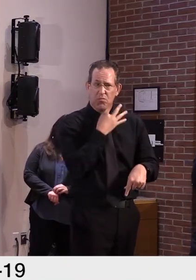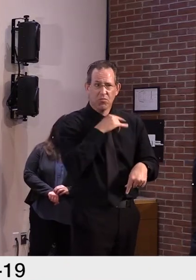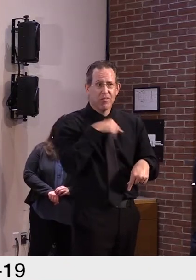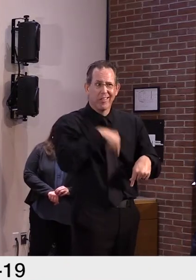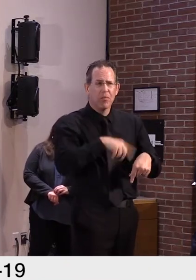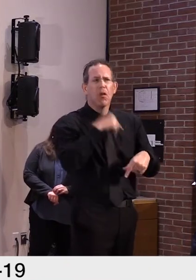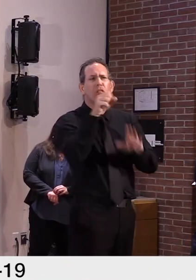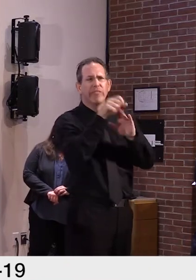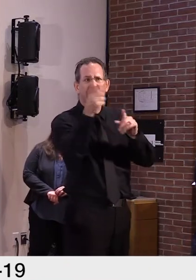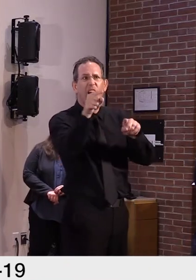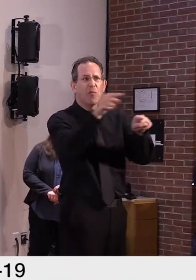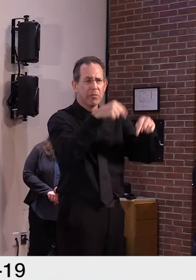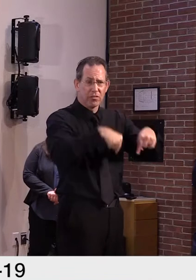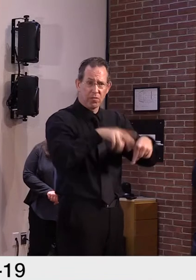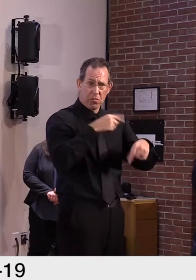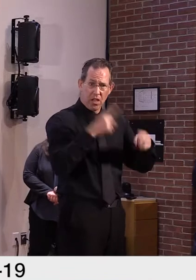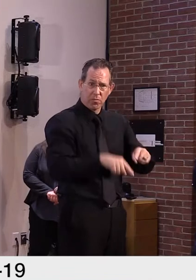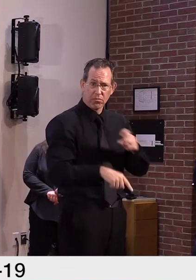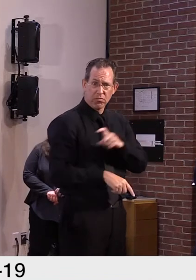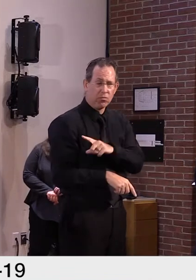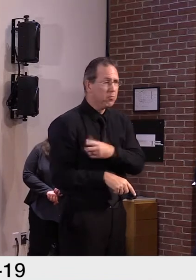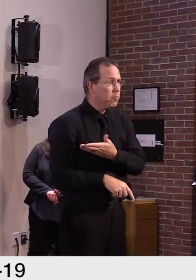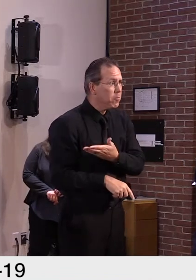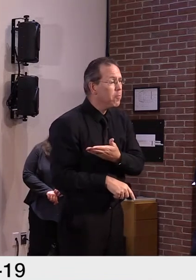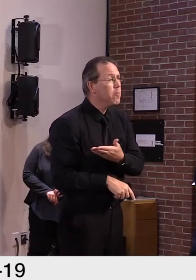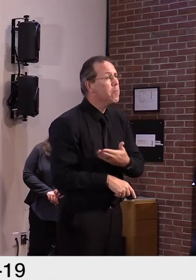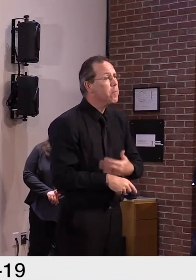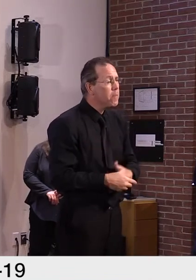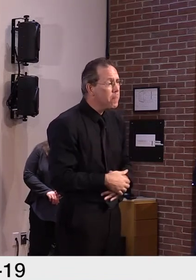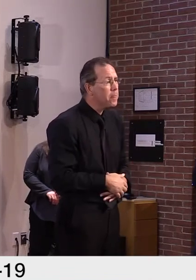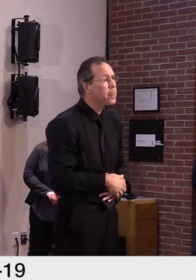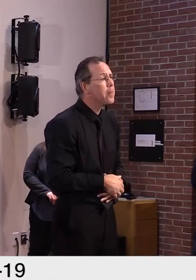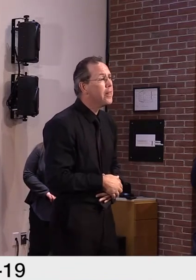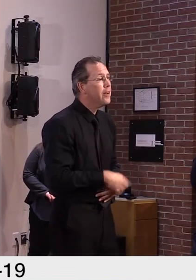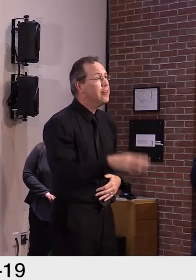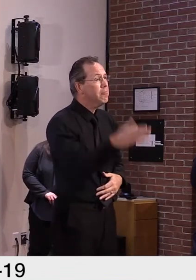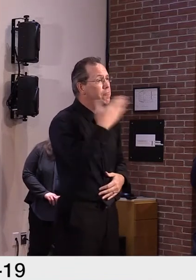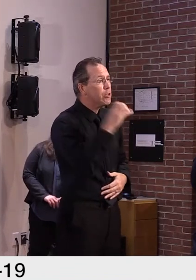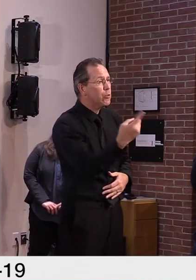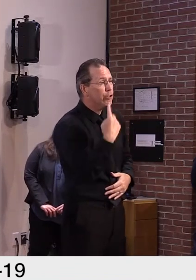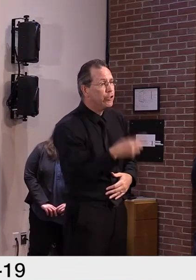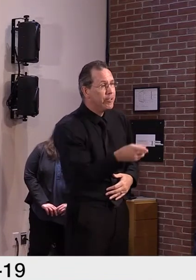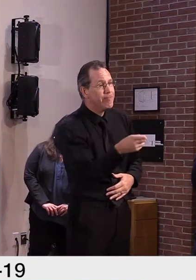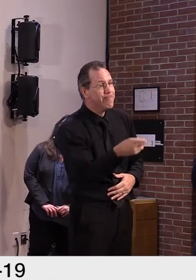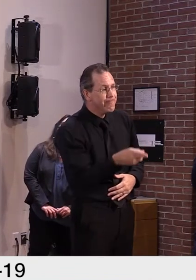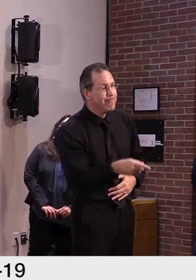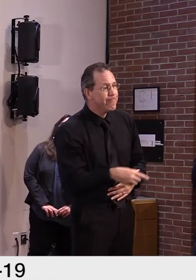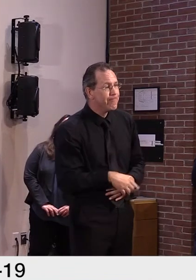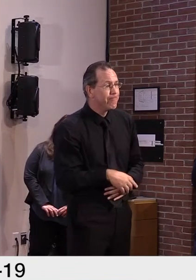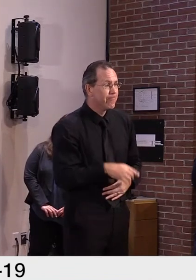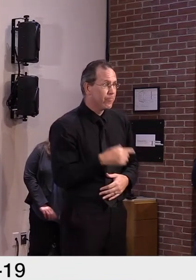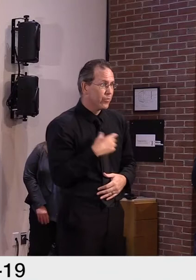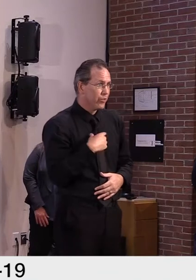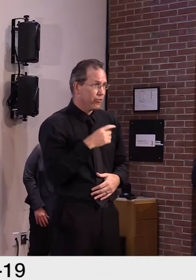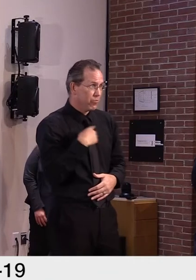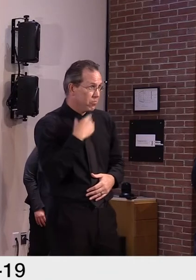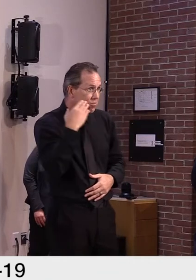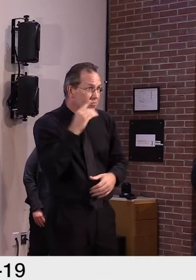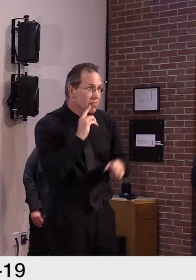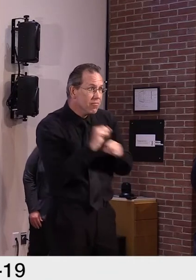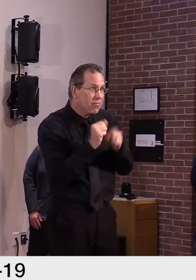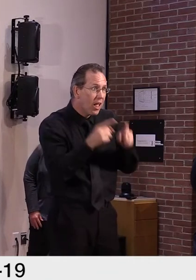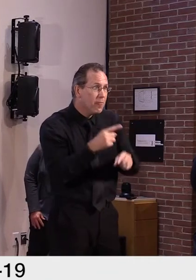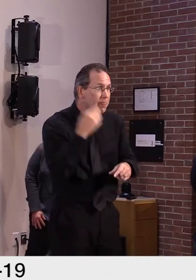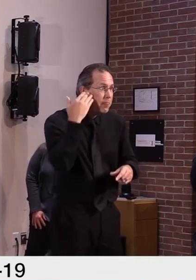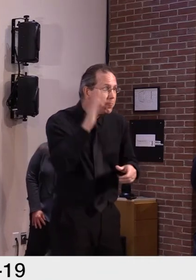to be public that they are violating their quarantine. We're not aware of a lot of poor cooperation, however.